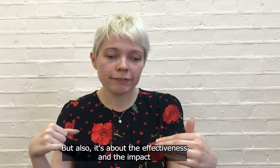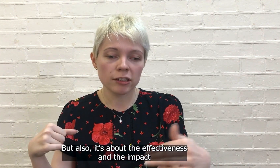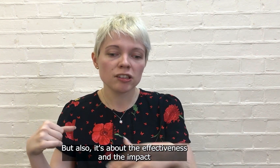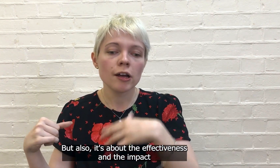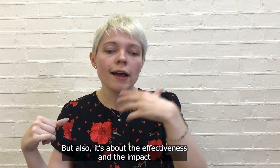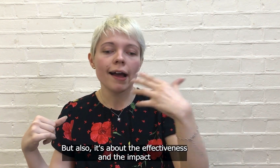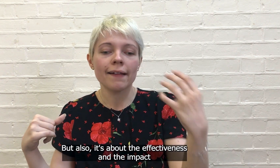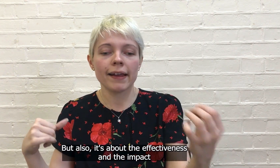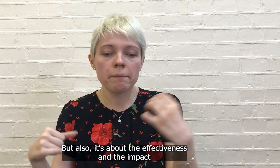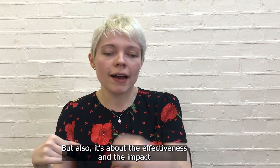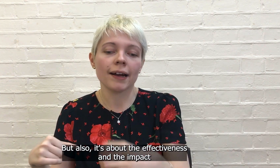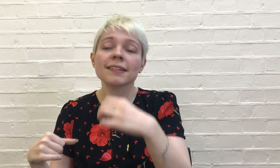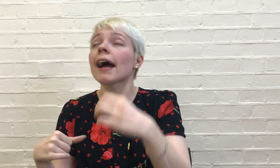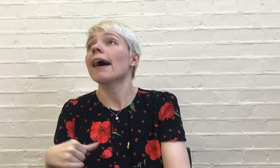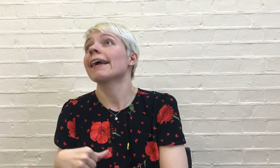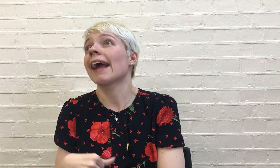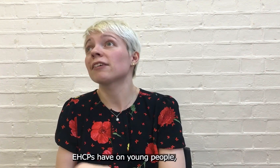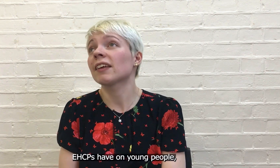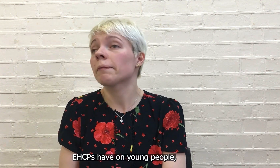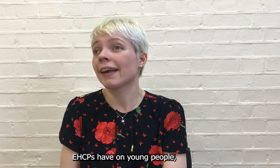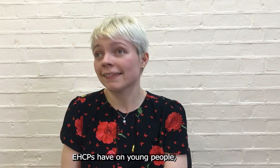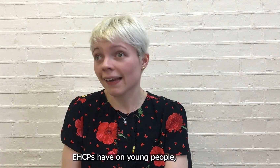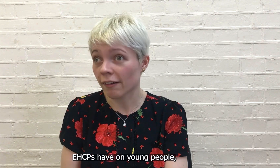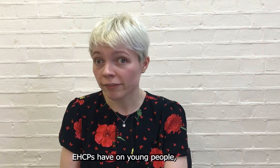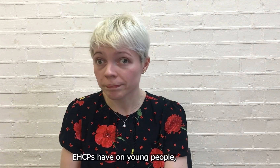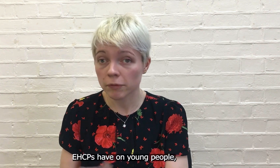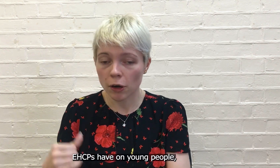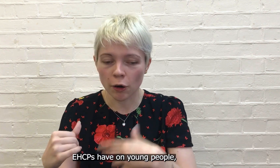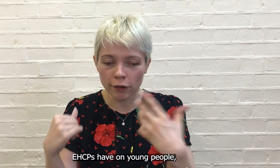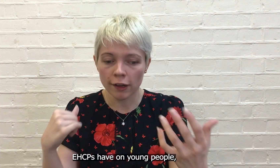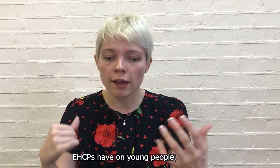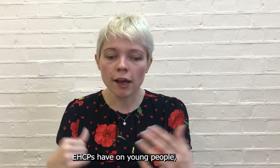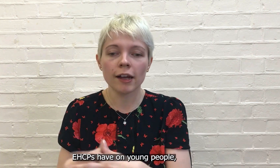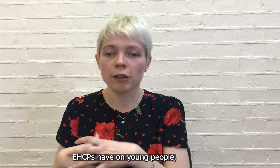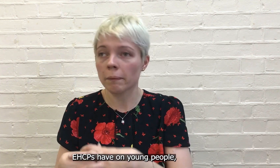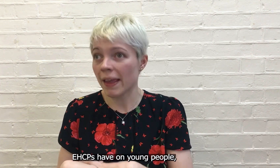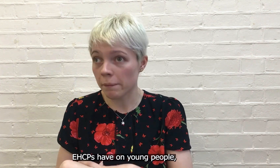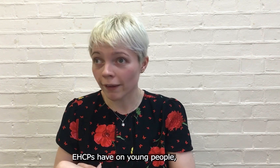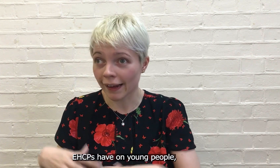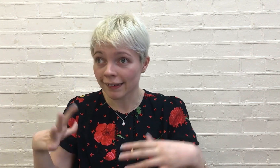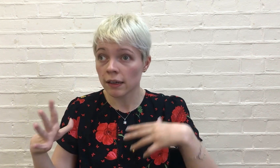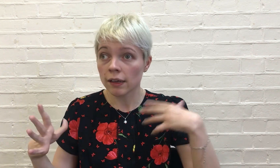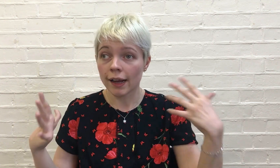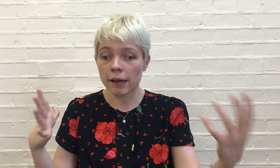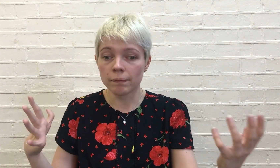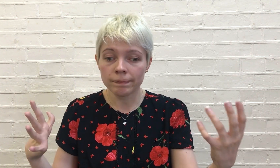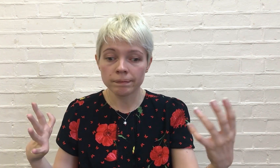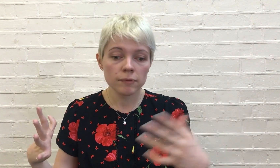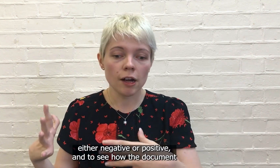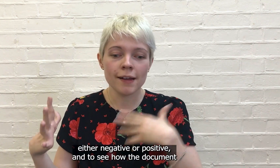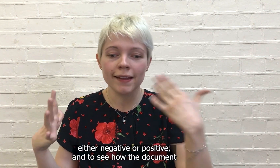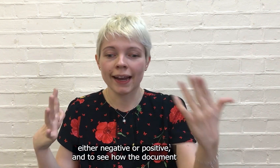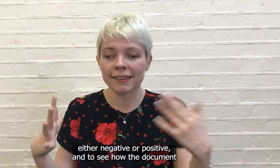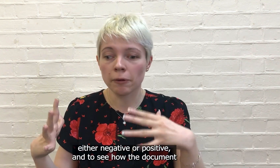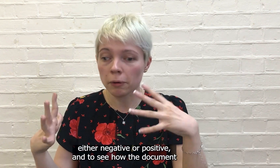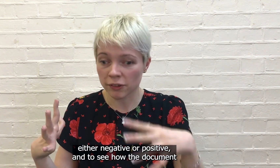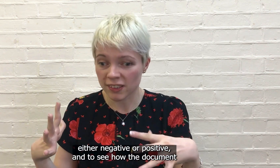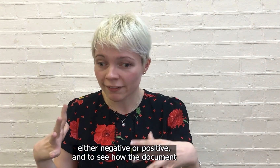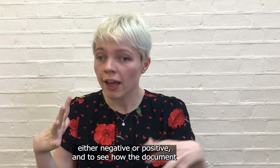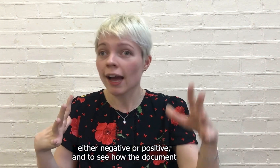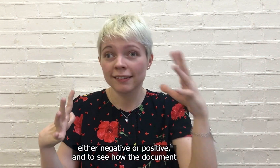and the impact EHCPs have on young people and either negative or positive and